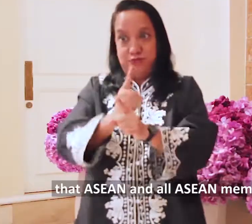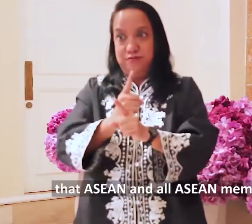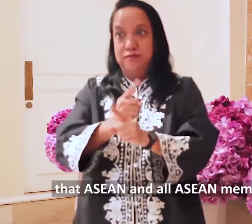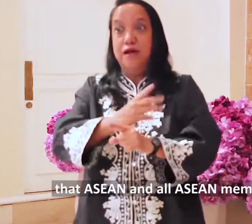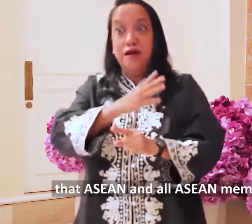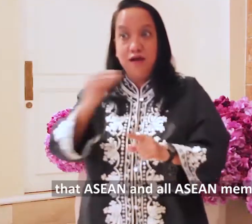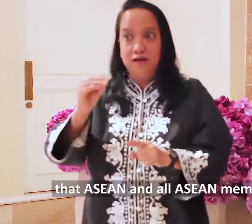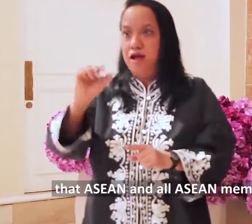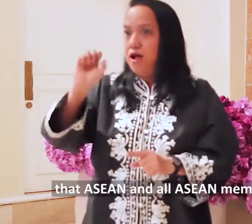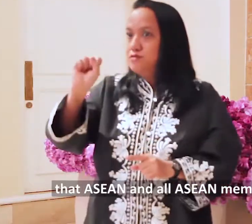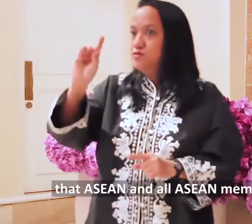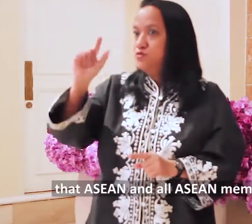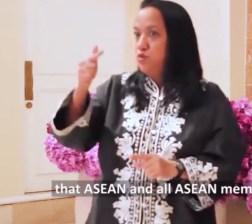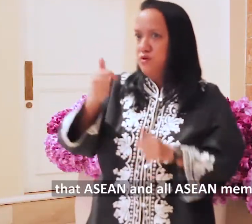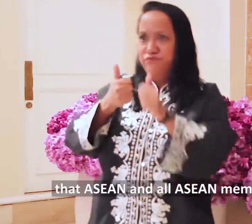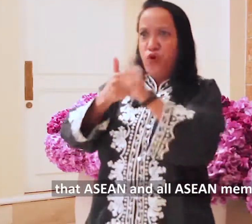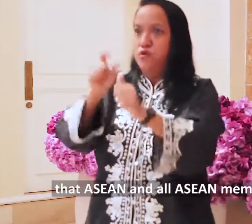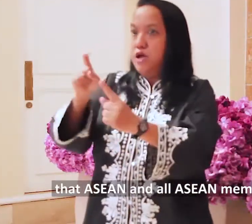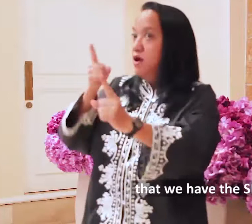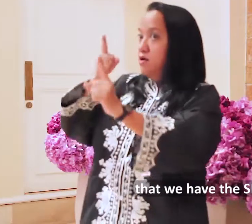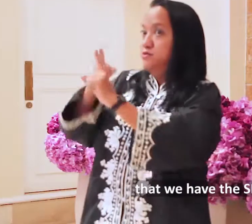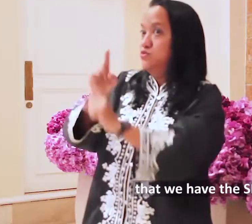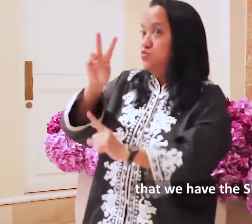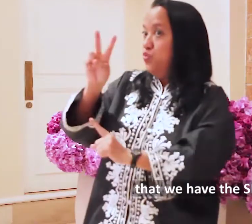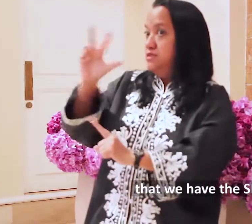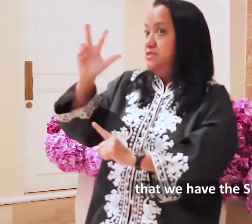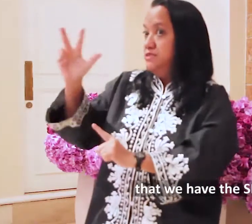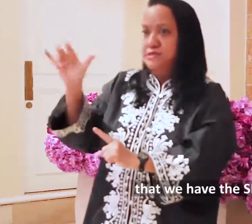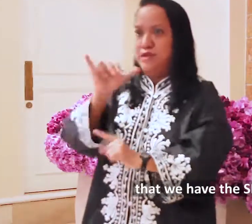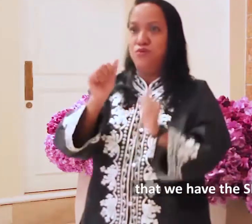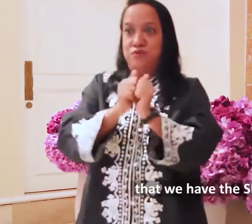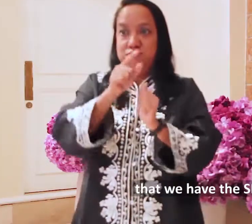have already ratified the UNCRPD and we have the SDGs.